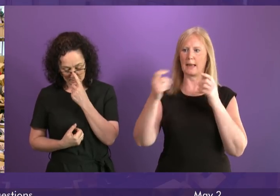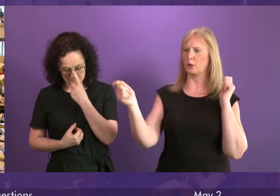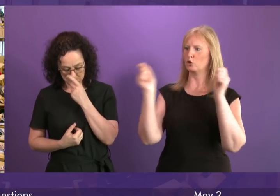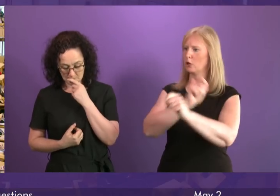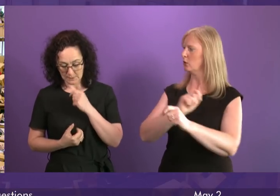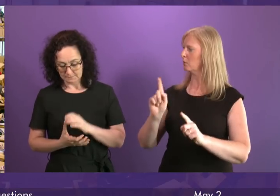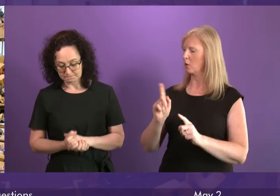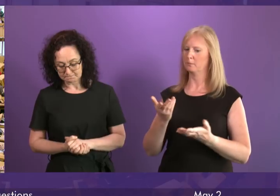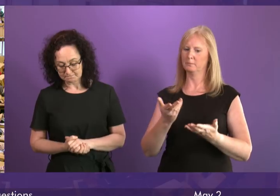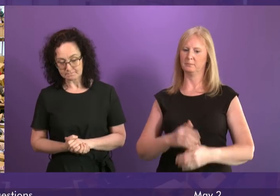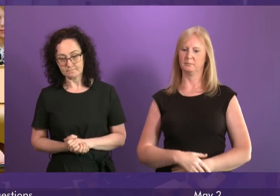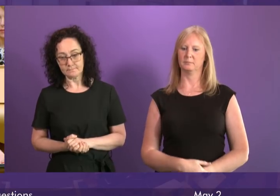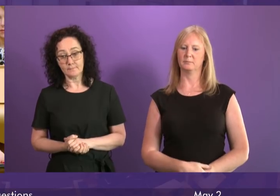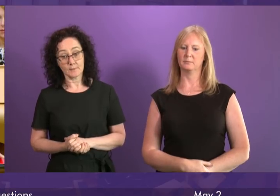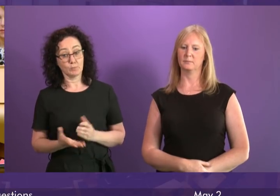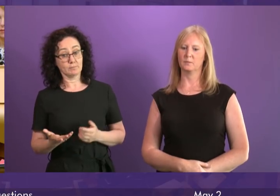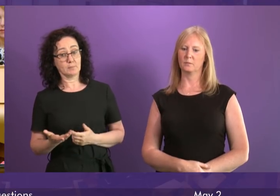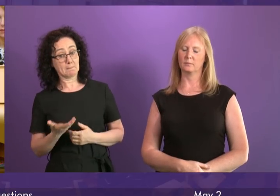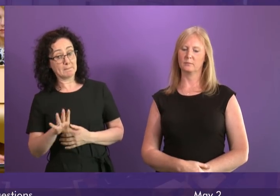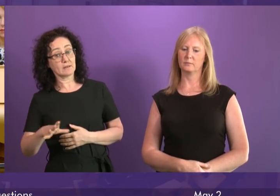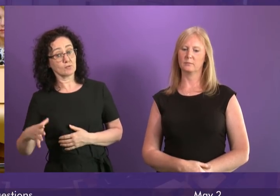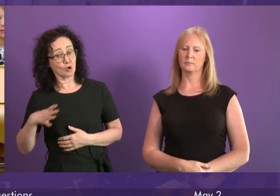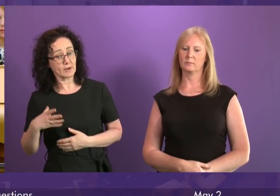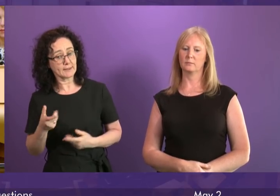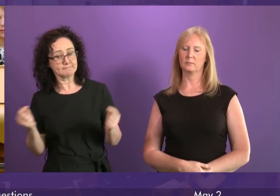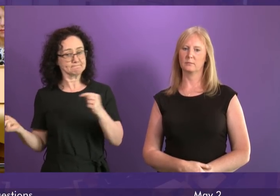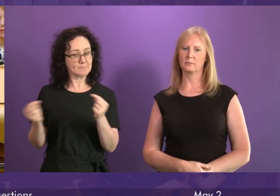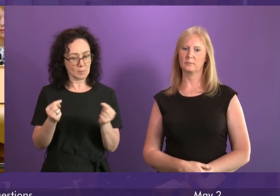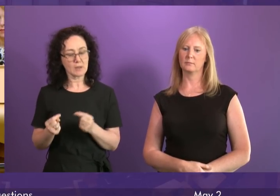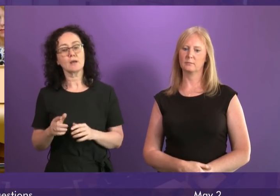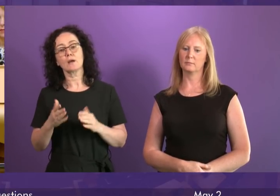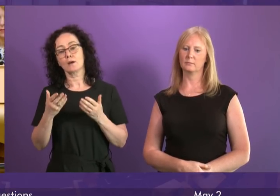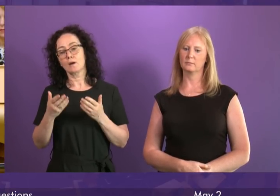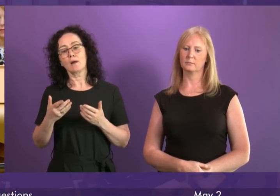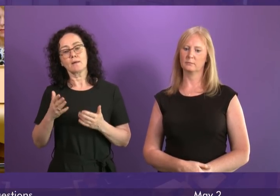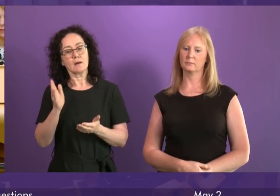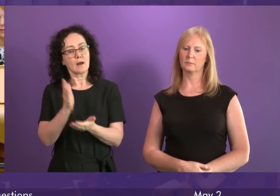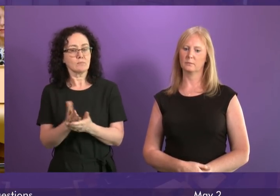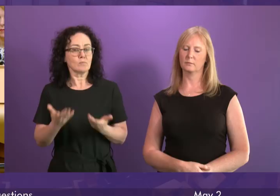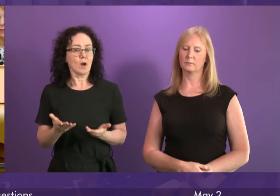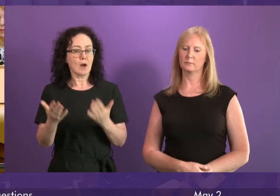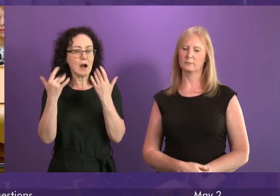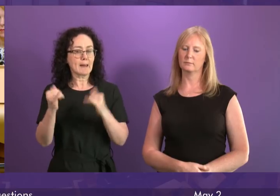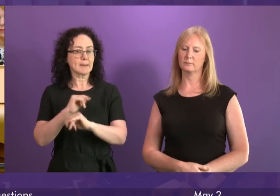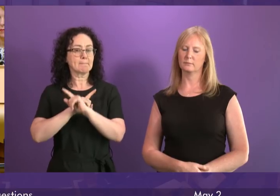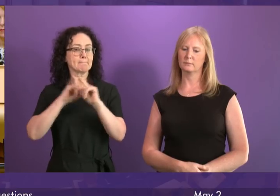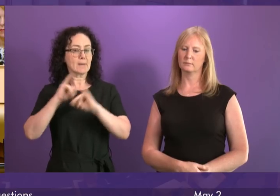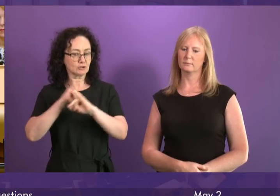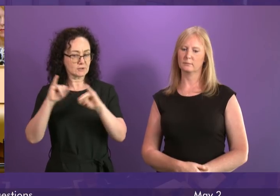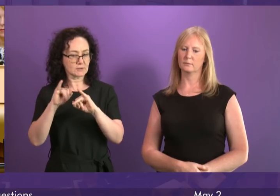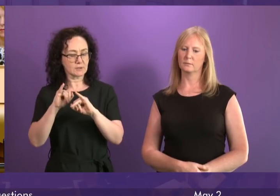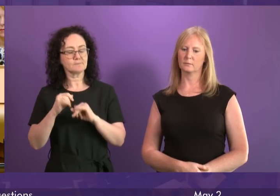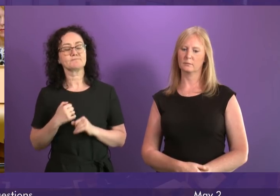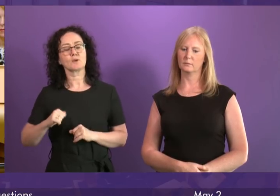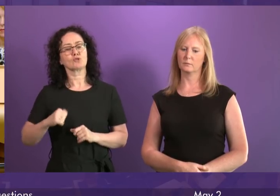have already been debating today there is a climate emergency and we must all act accordingly that's why the Scottish Government embraces today's